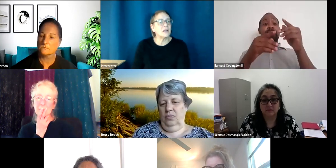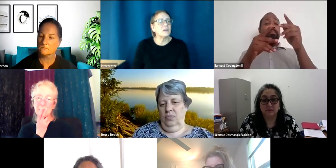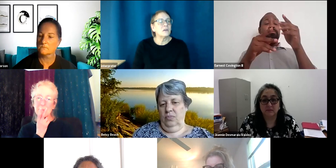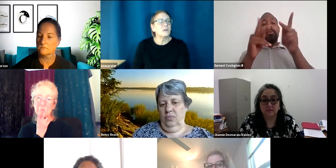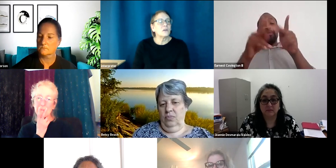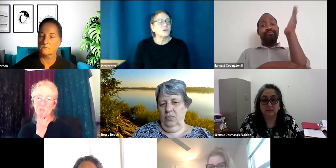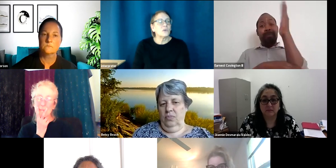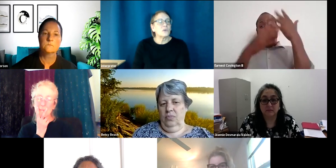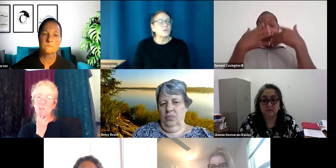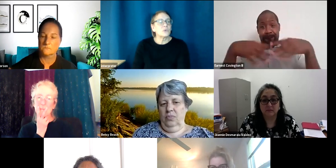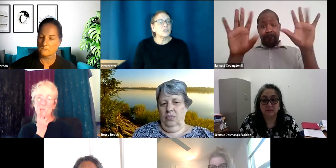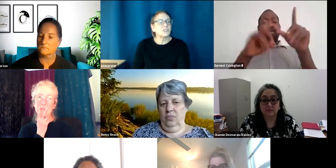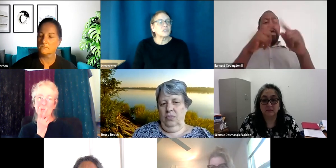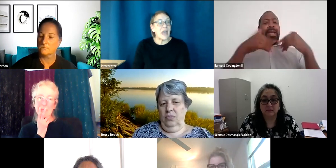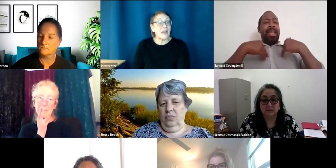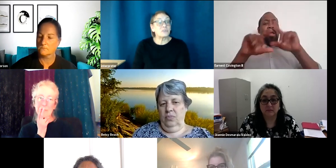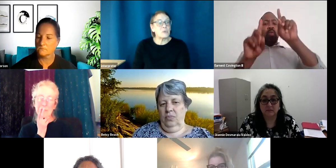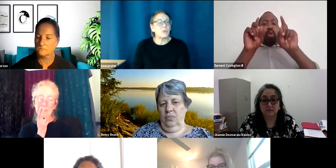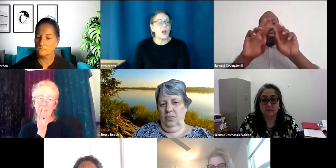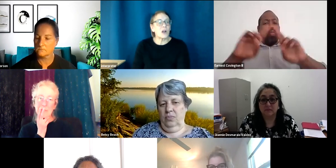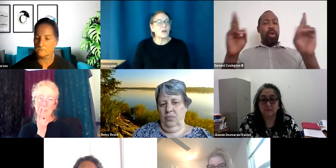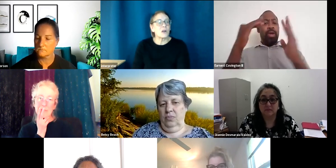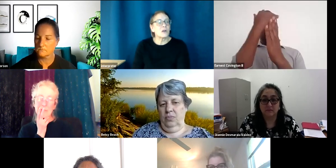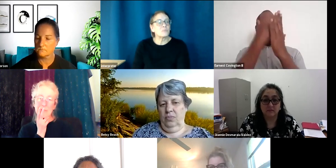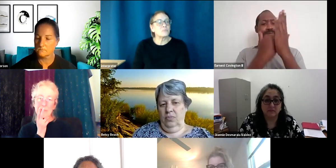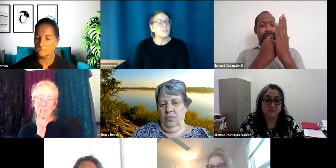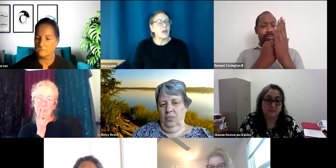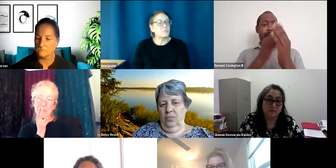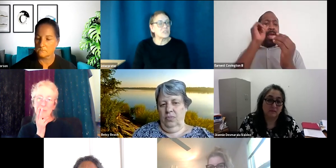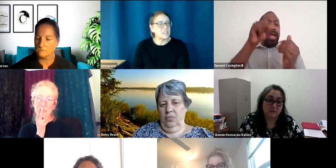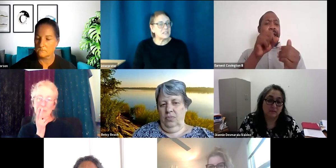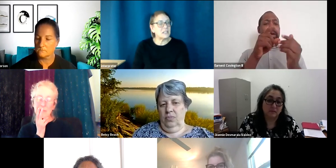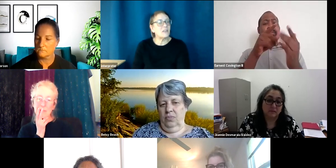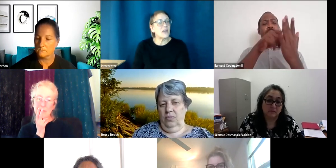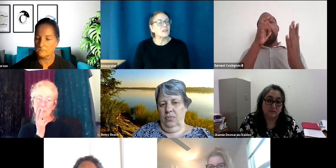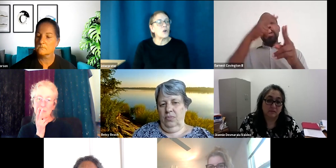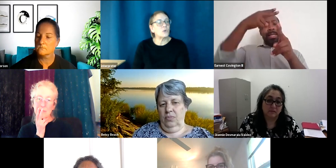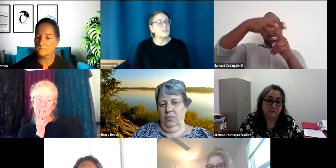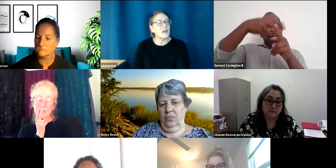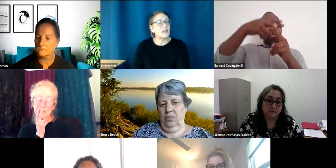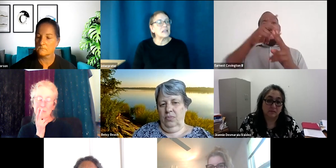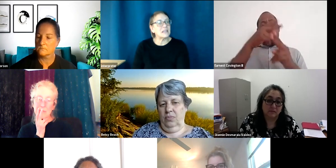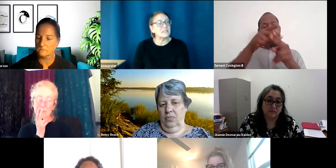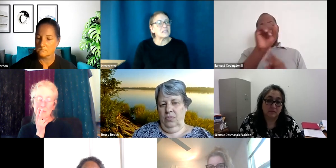then really just after people are, have presented, then go to that list,